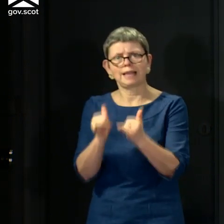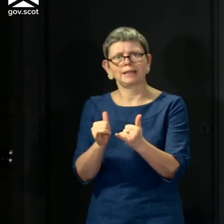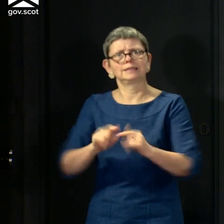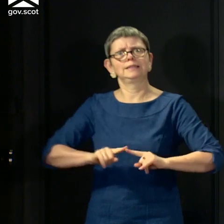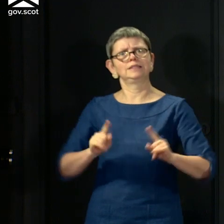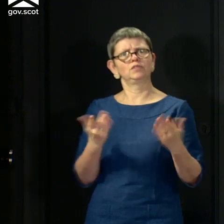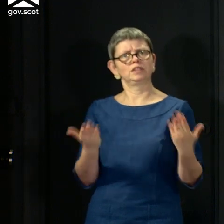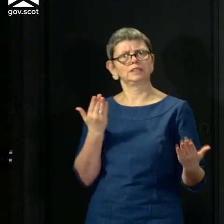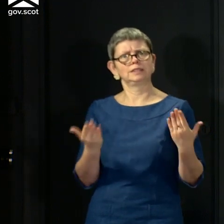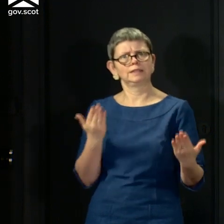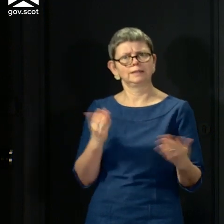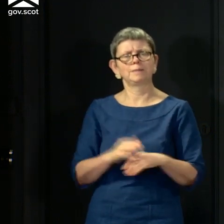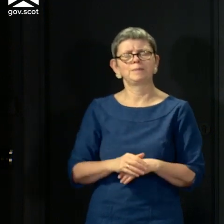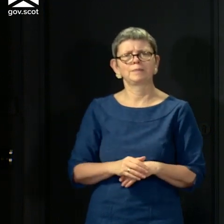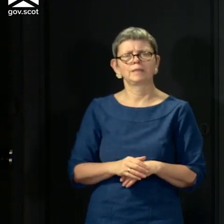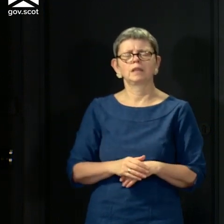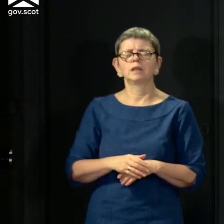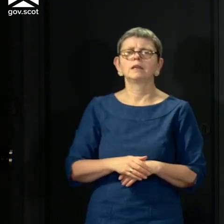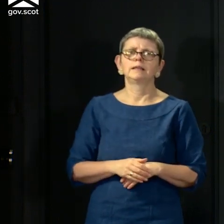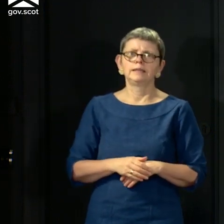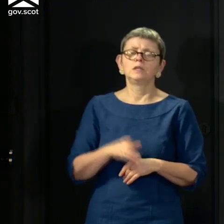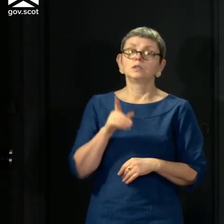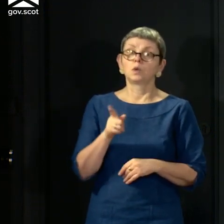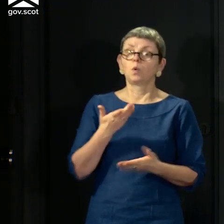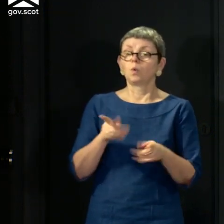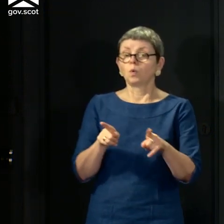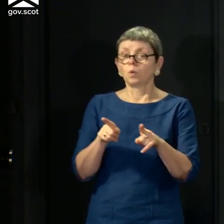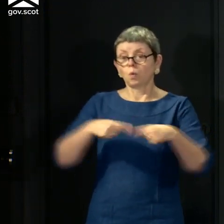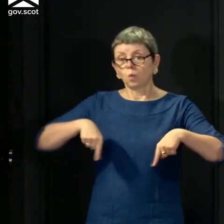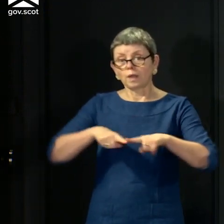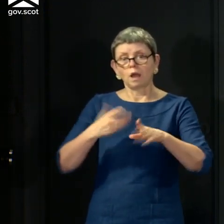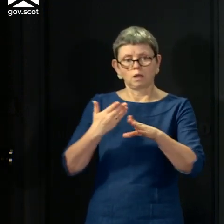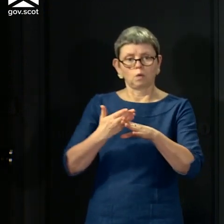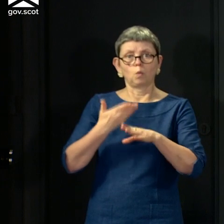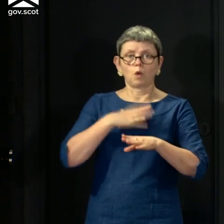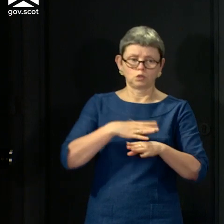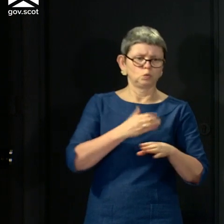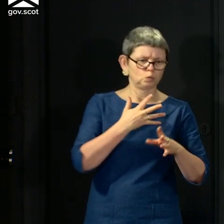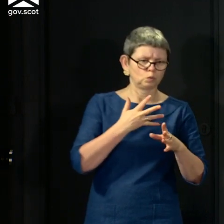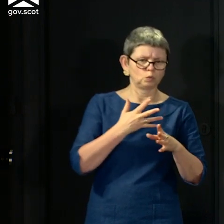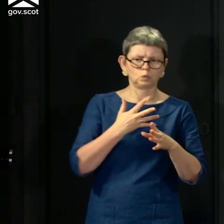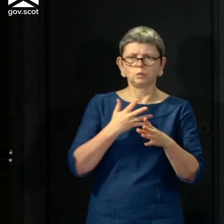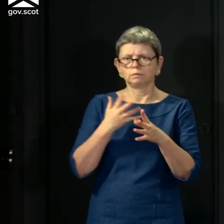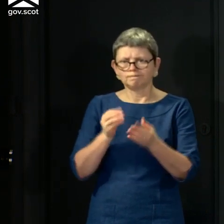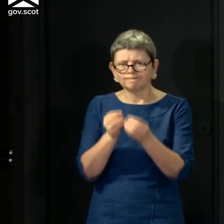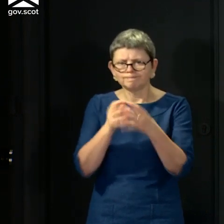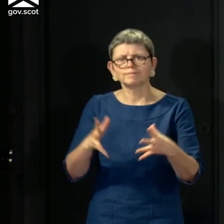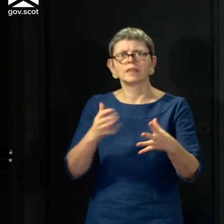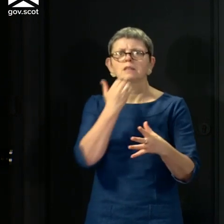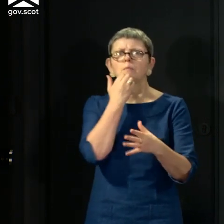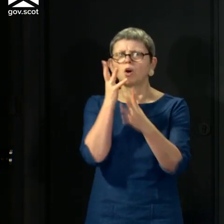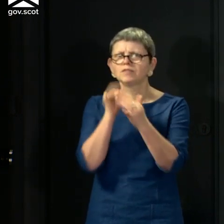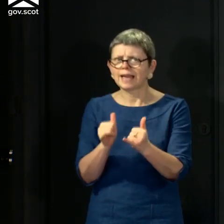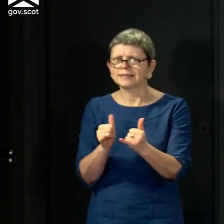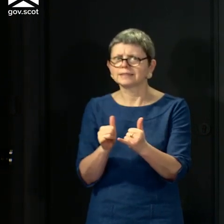simply be about chasing numbers. So we're also working, yes, to increase the number of tests that are carried out, but also